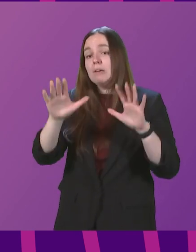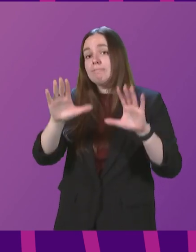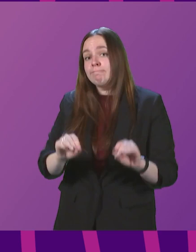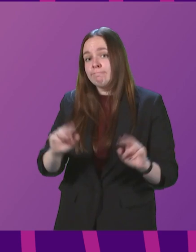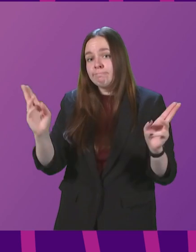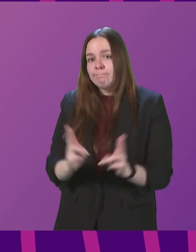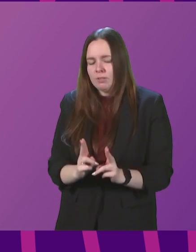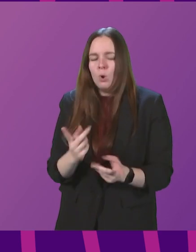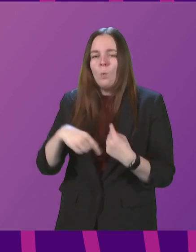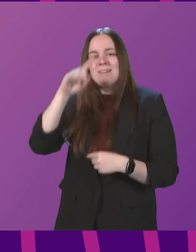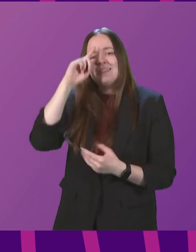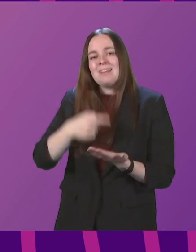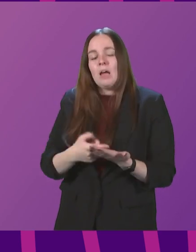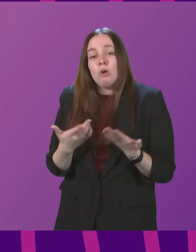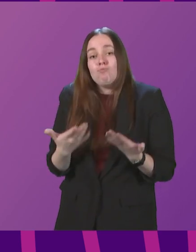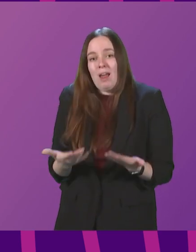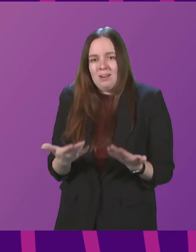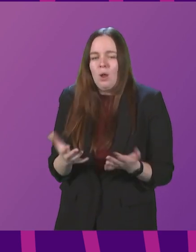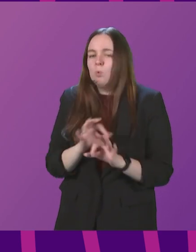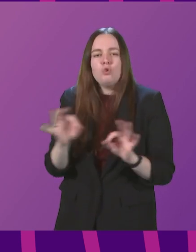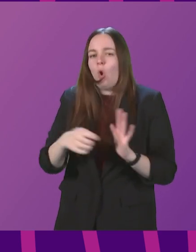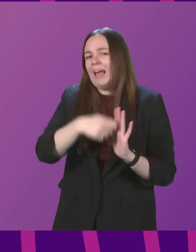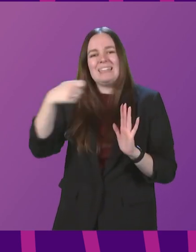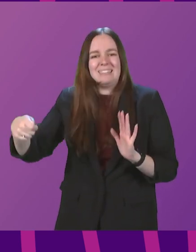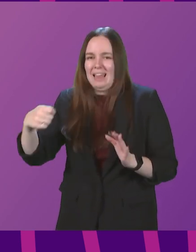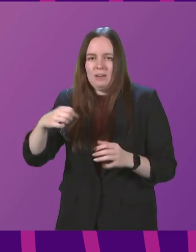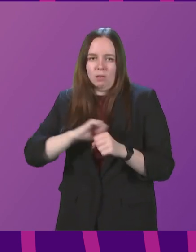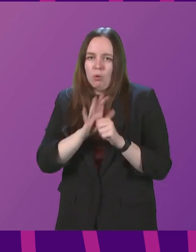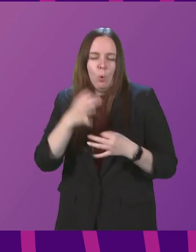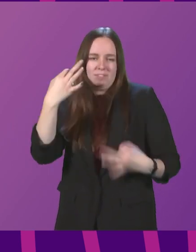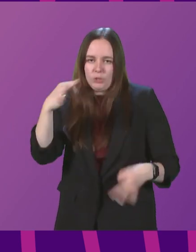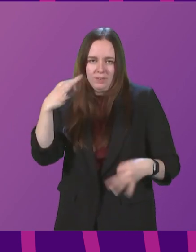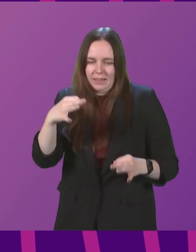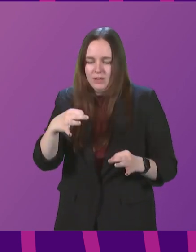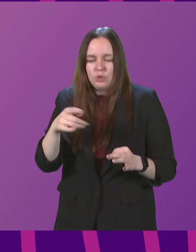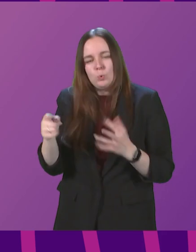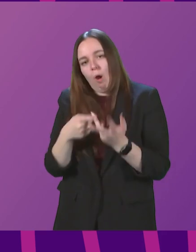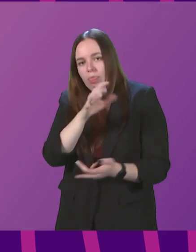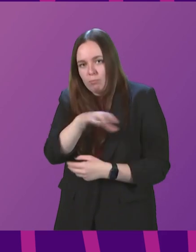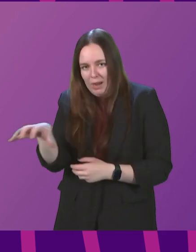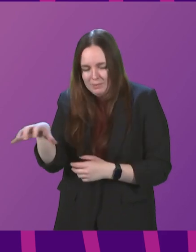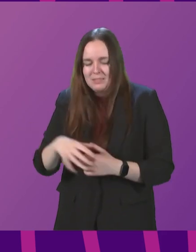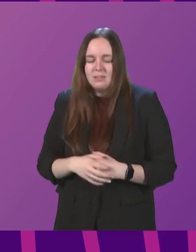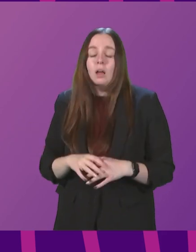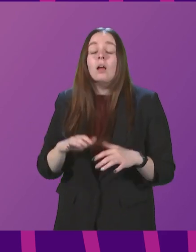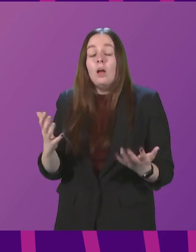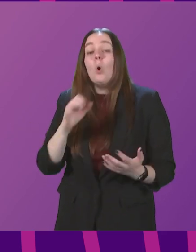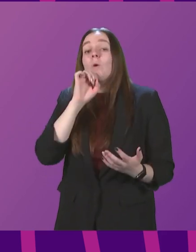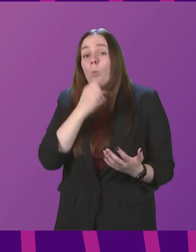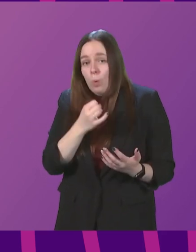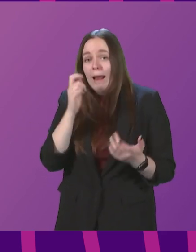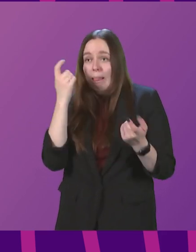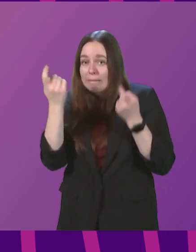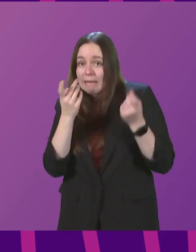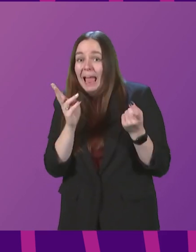we decided that we will not, at this stage, extend the COVID certification scheme to other premises. We will, of course, reconsider this should